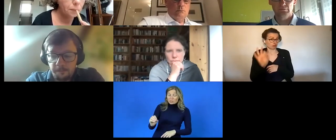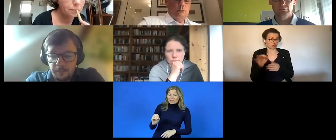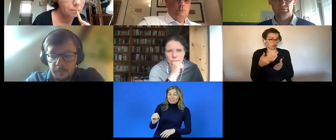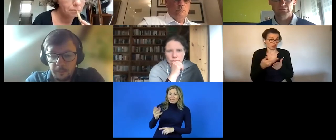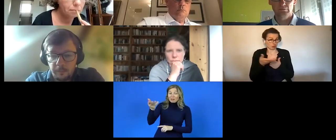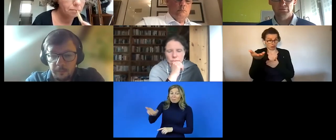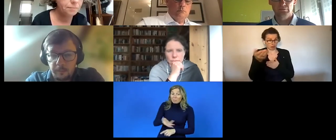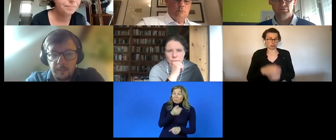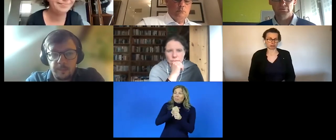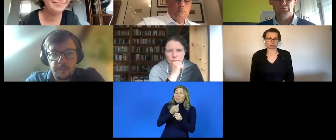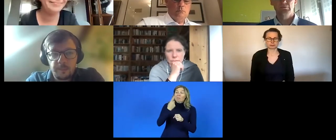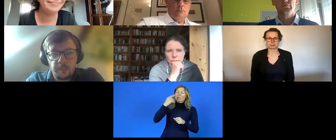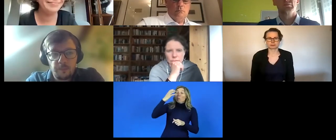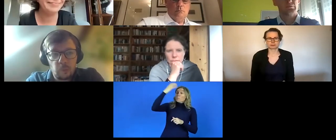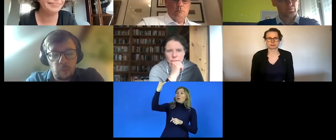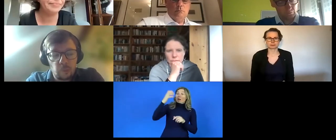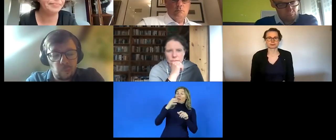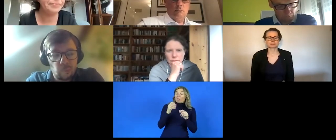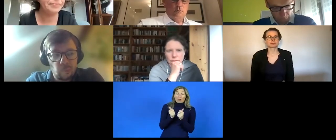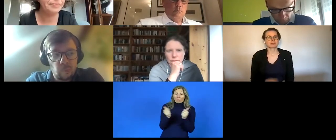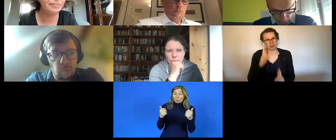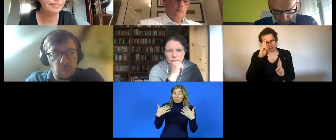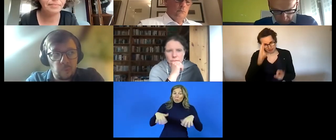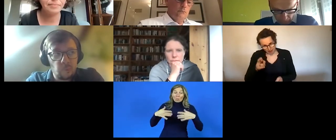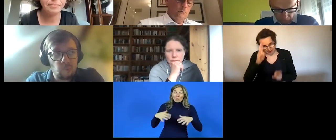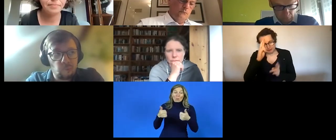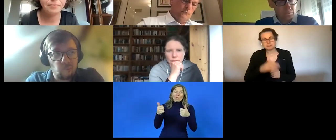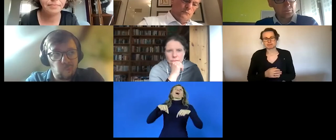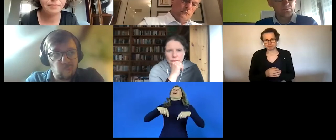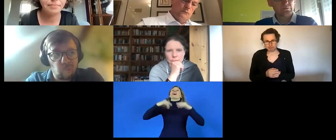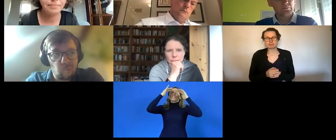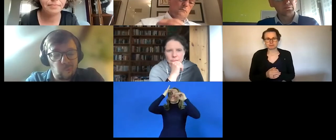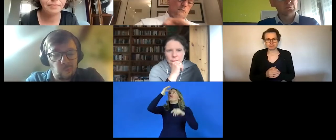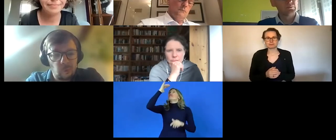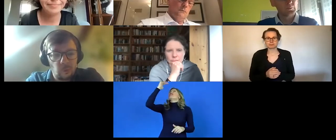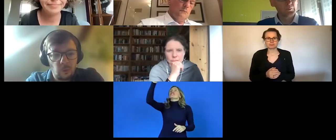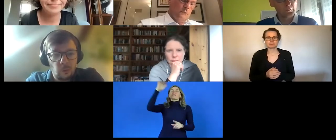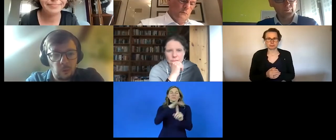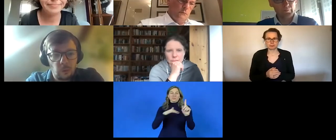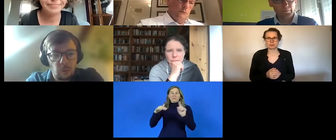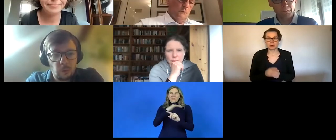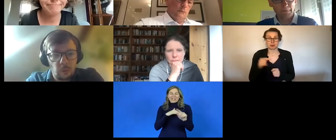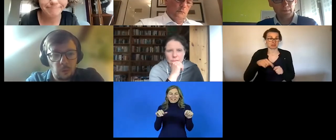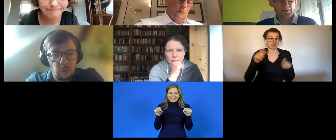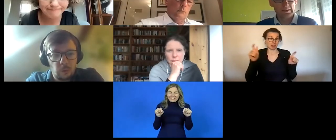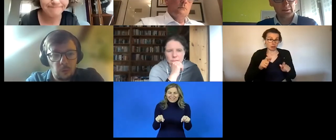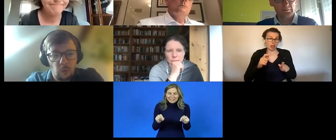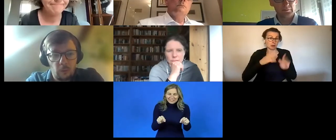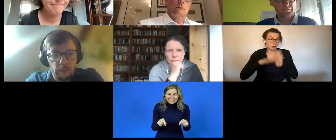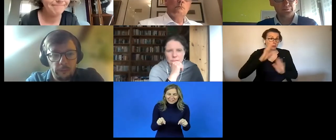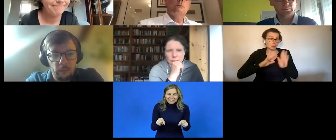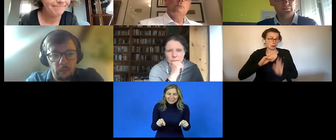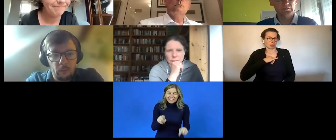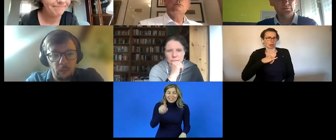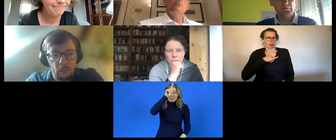public administration that that would be a dream situation i think over here